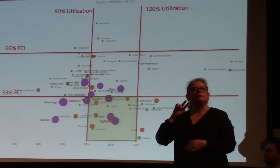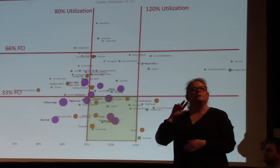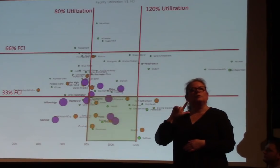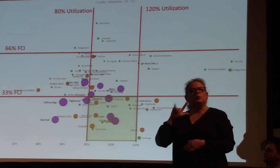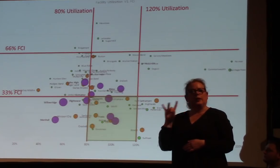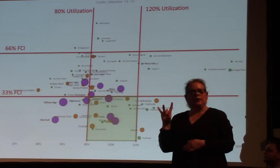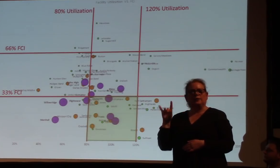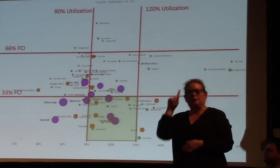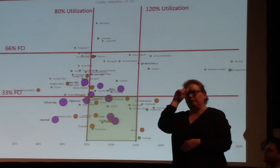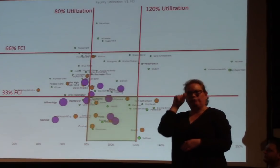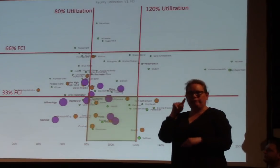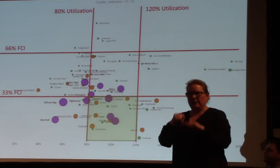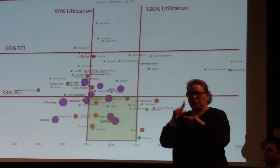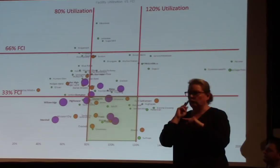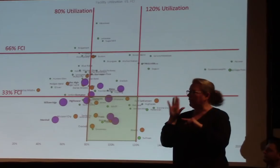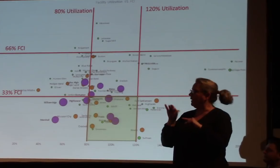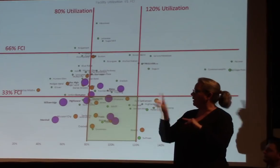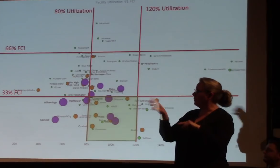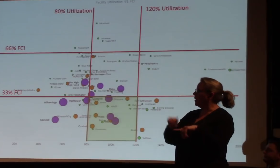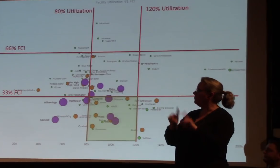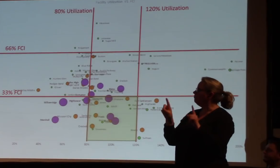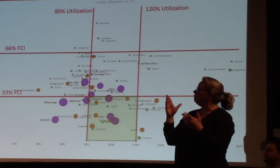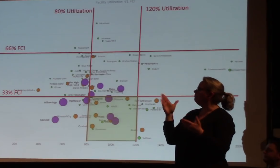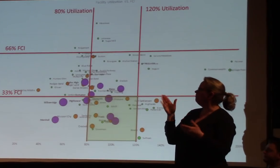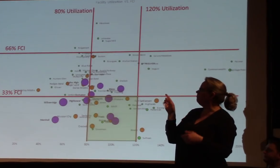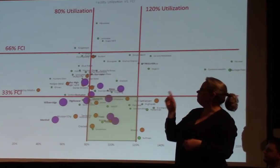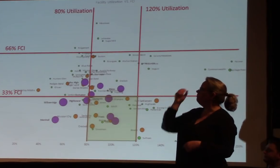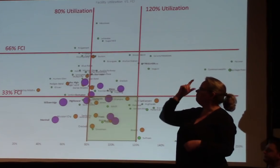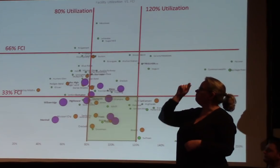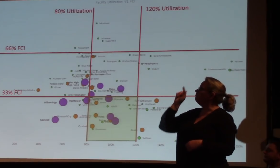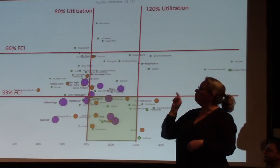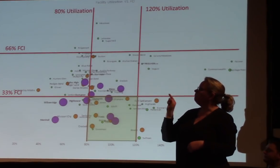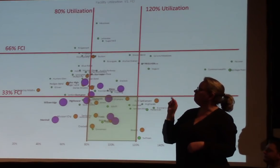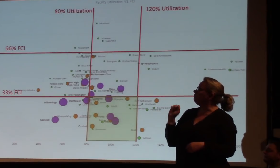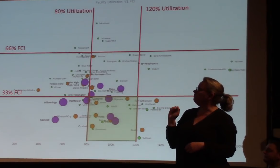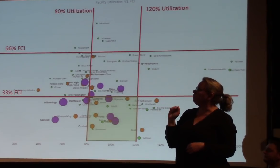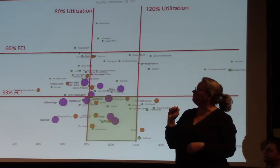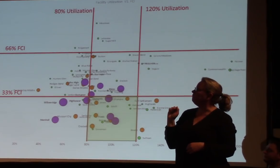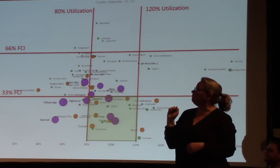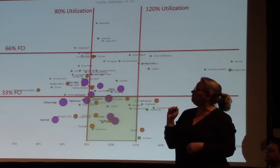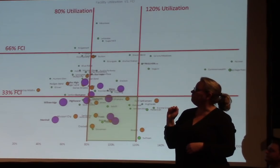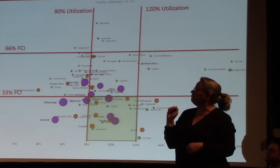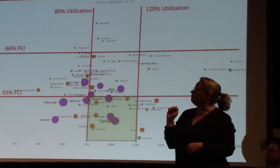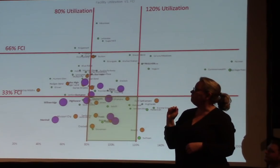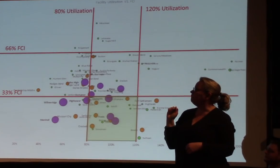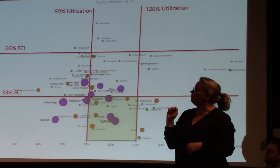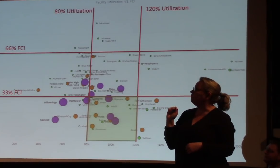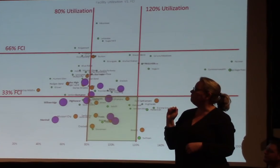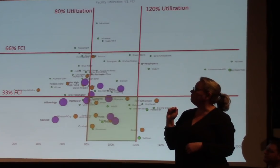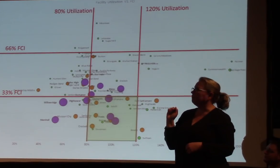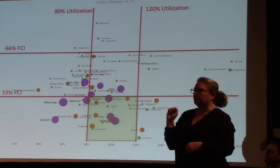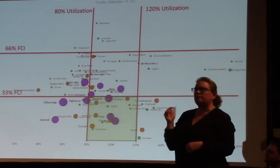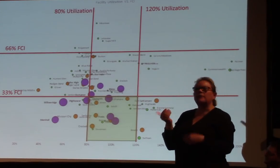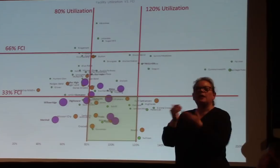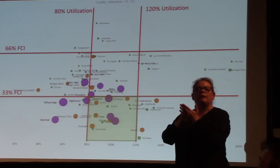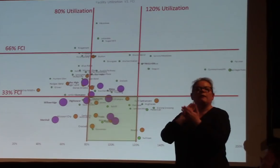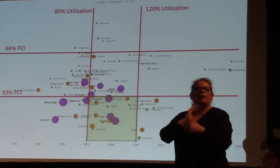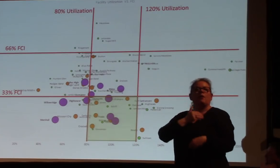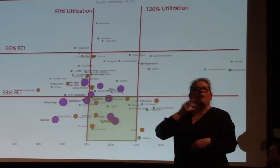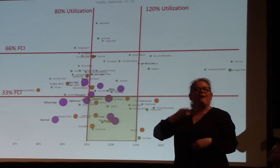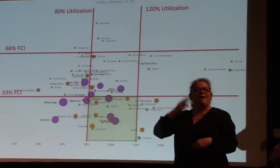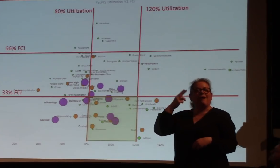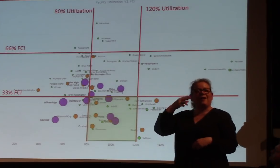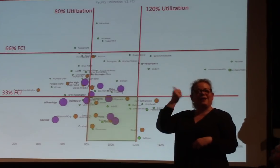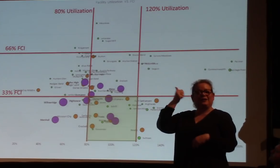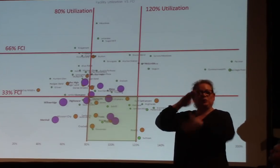you can't read this, I just want to point out some of the outliers that we have here. Again, kind of at our high FCI schools,